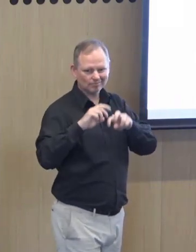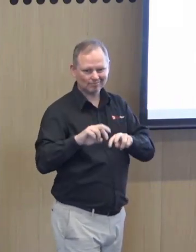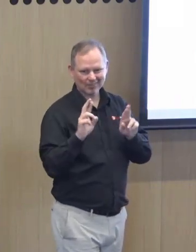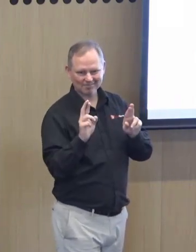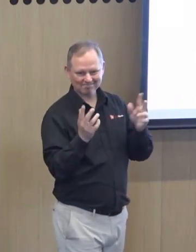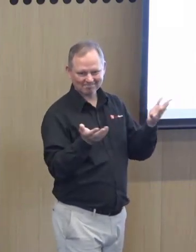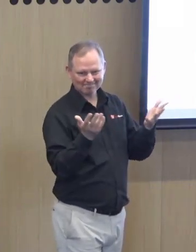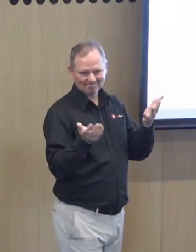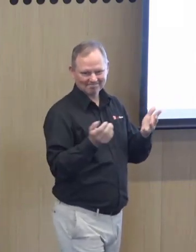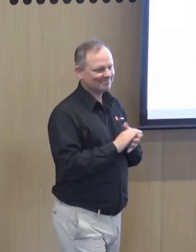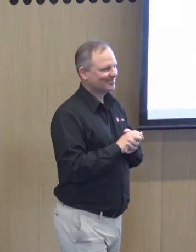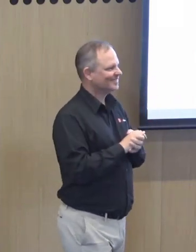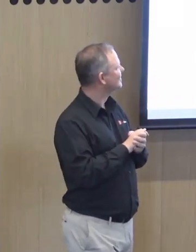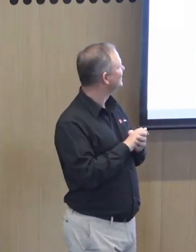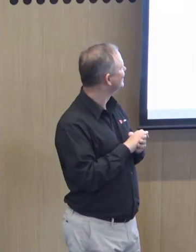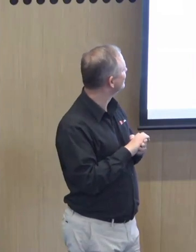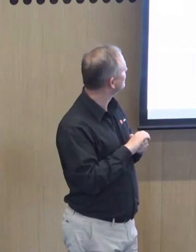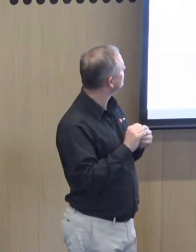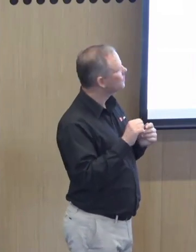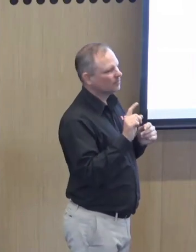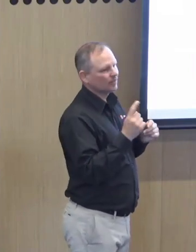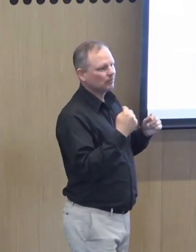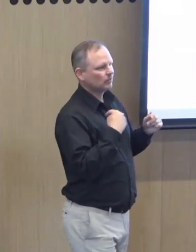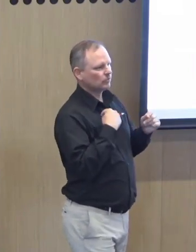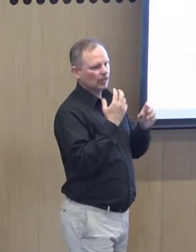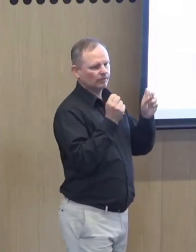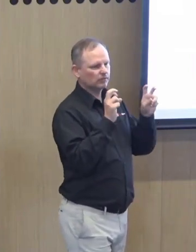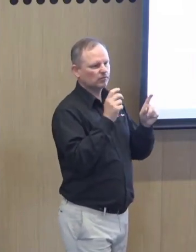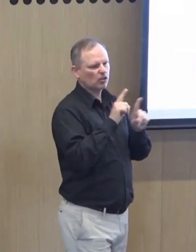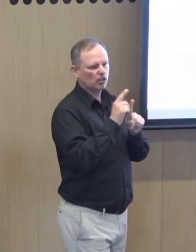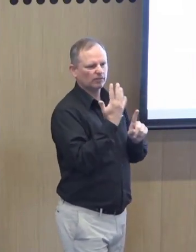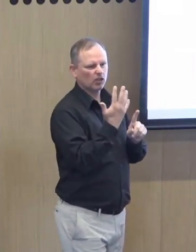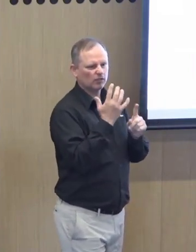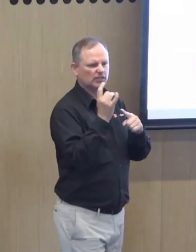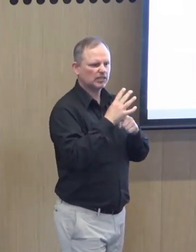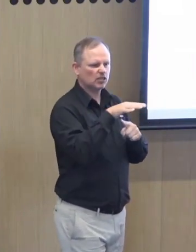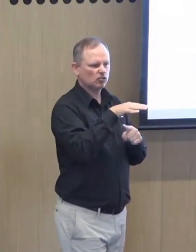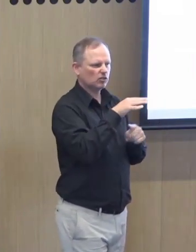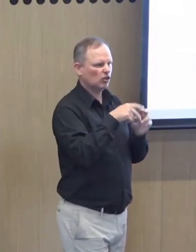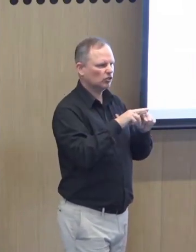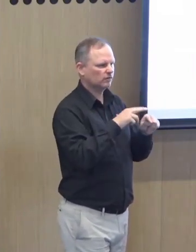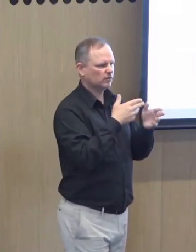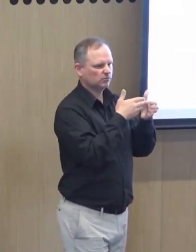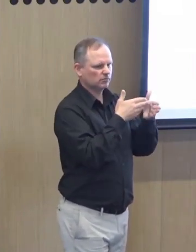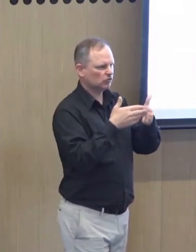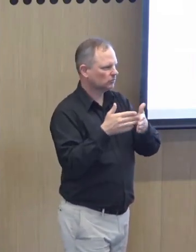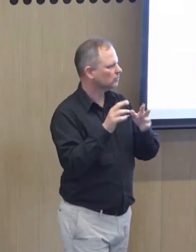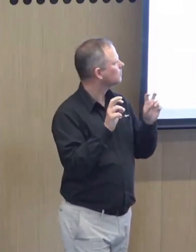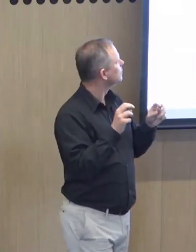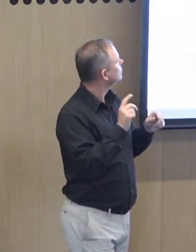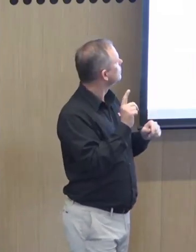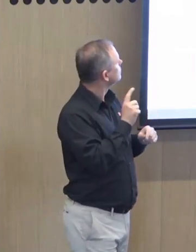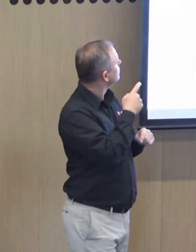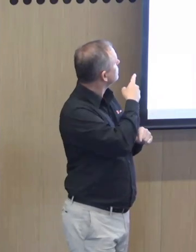to mental health services. I hope I'm doing justice here, Ramos. There's five key areas, I suppose you would say,